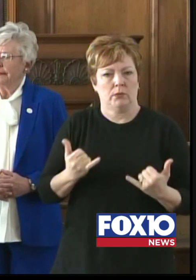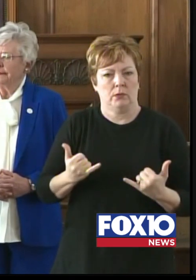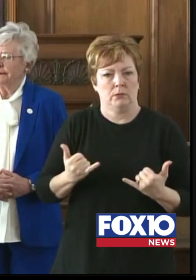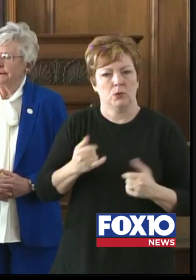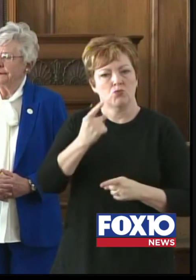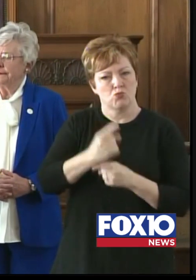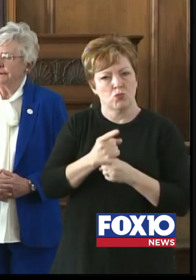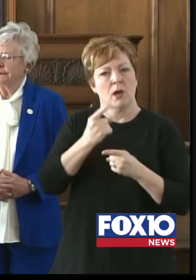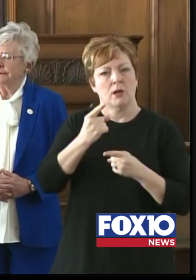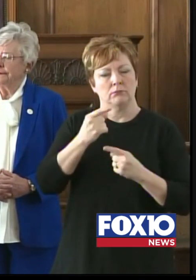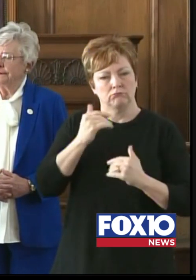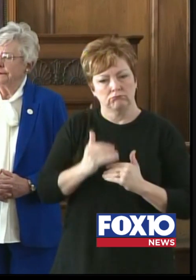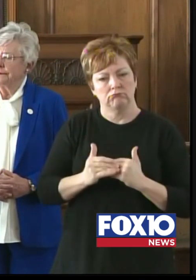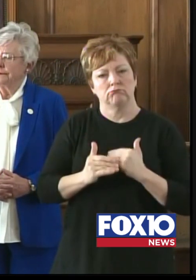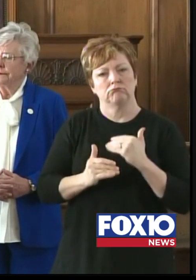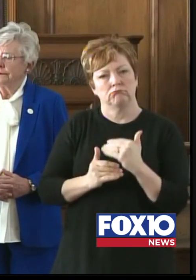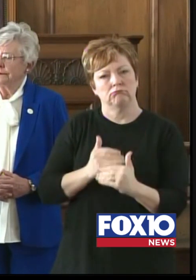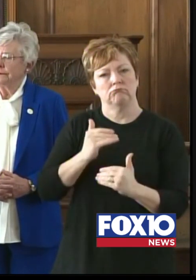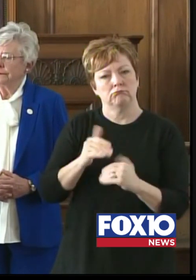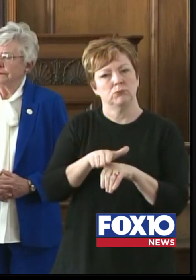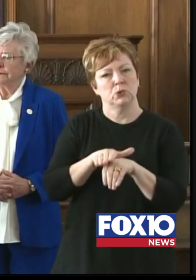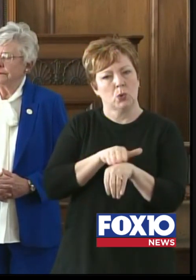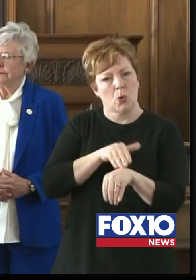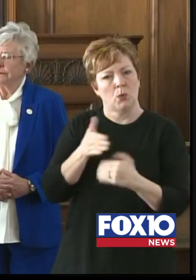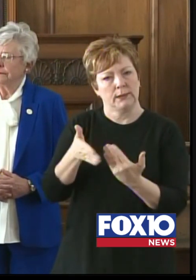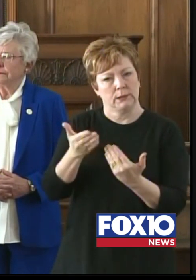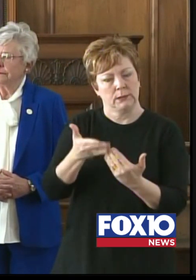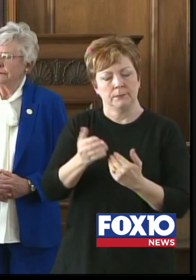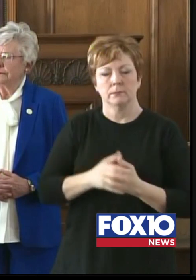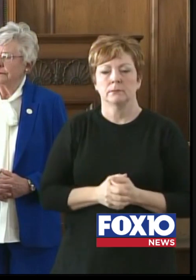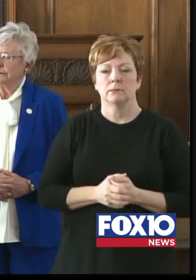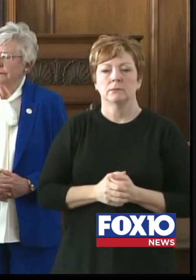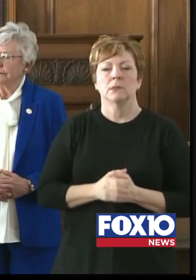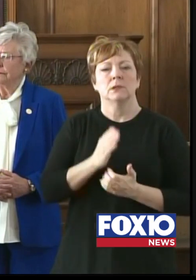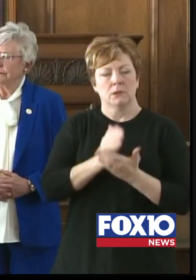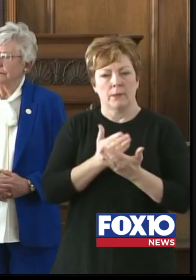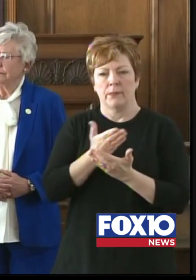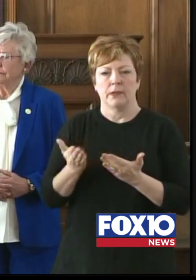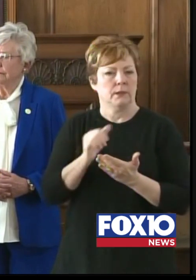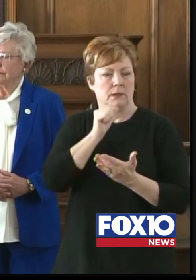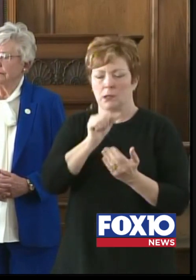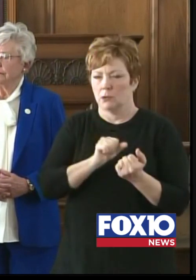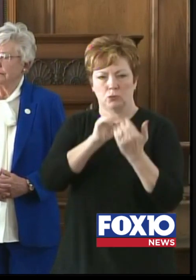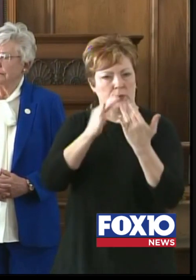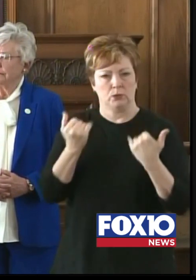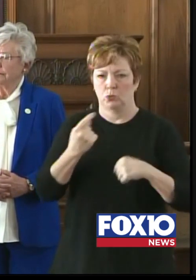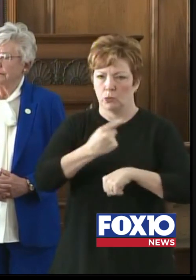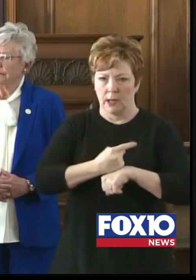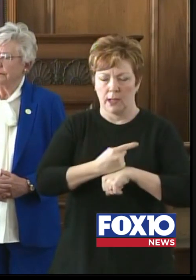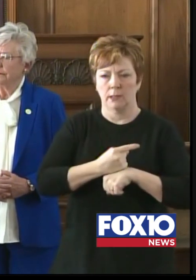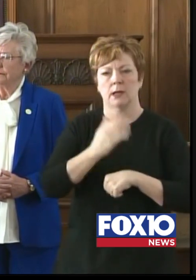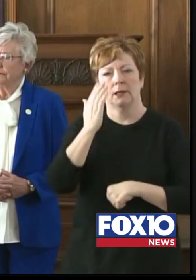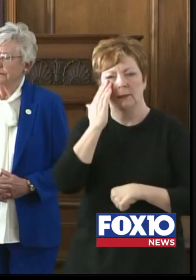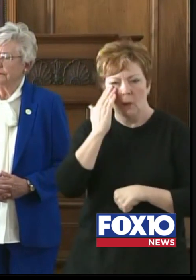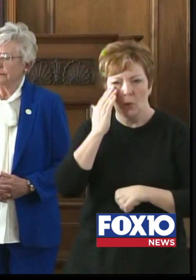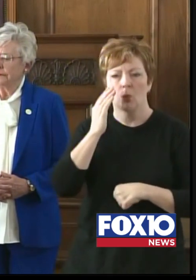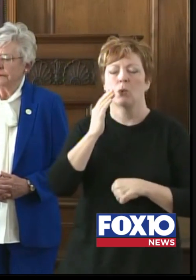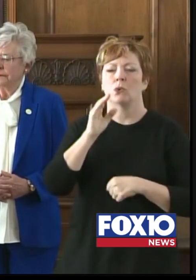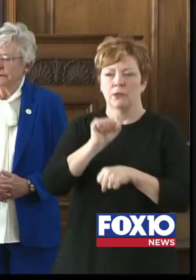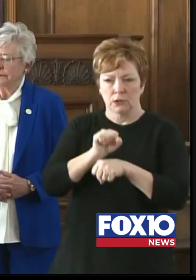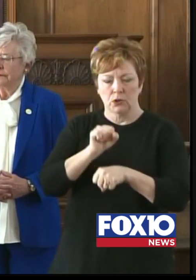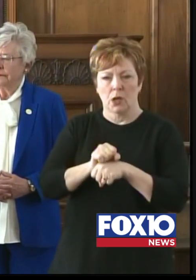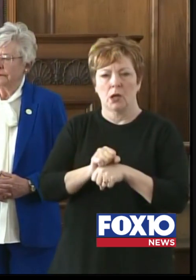close contact professions out there that we have not addressed today. Those jobs where people literally put their hands on their customers